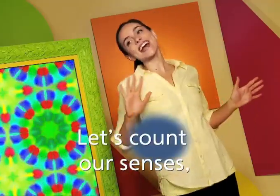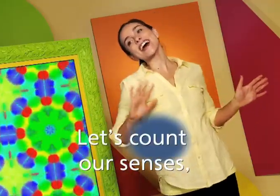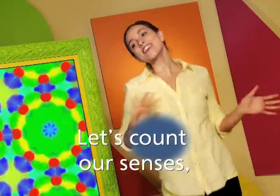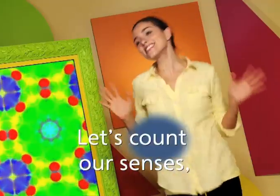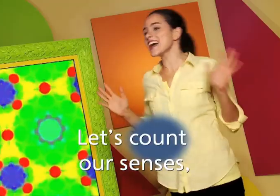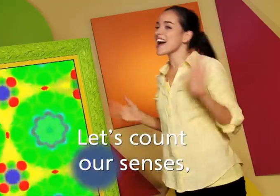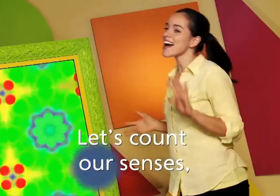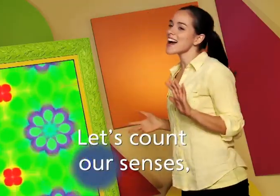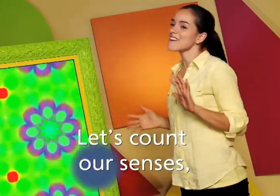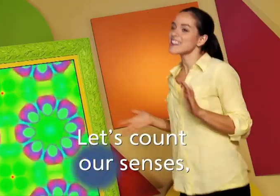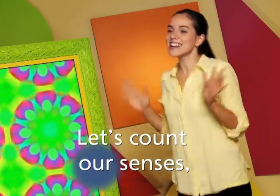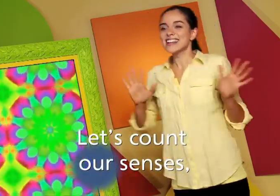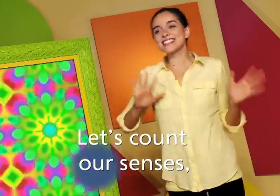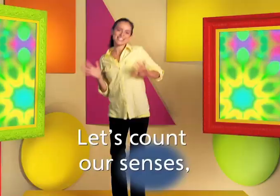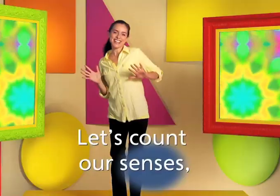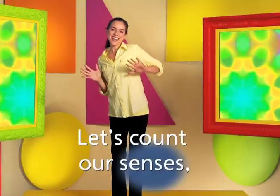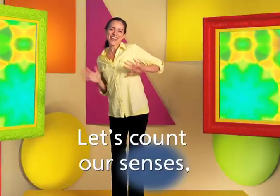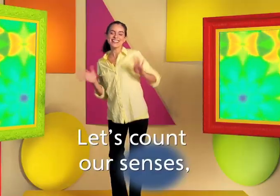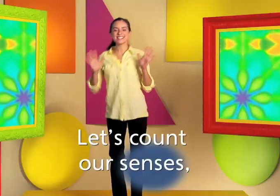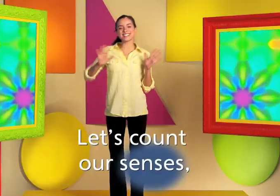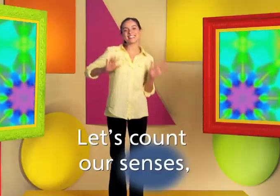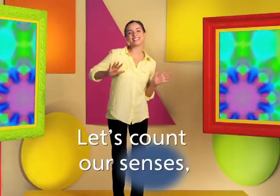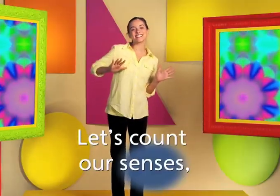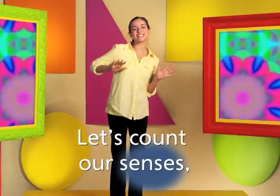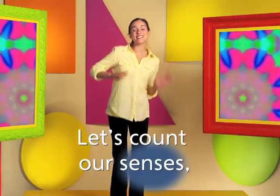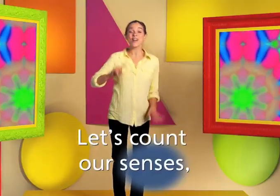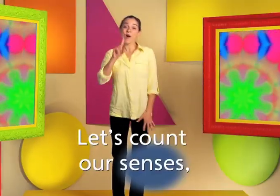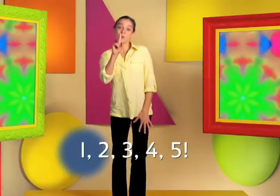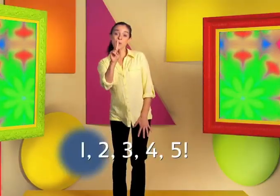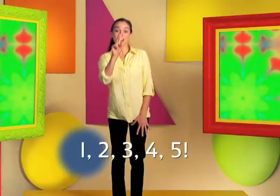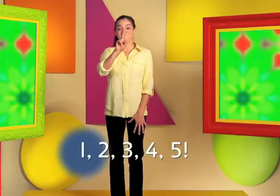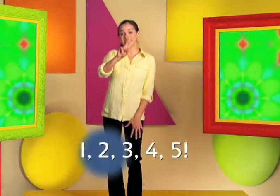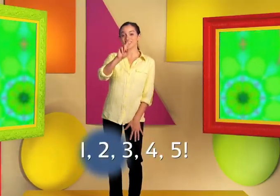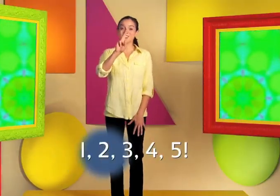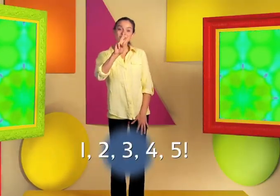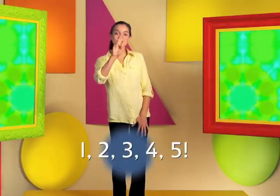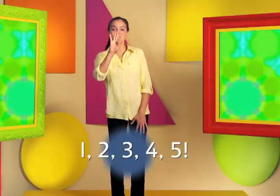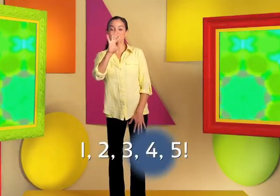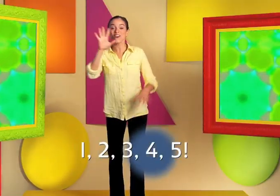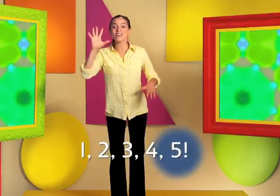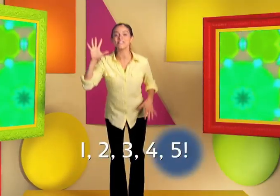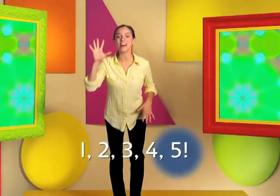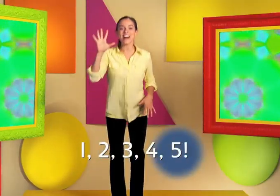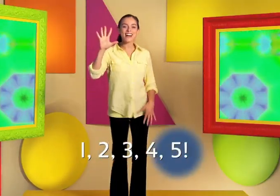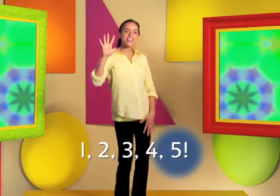count our senses. One, two, three, four, five.